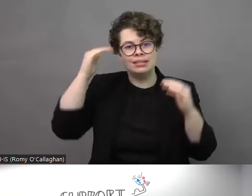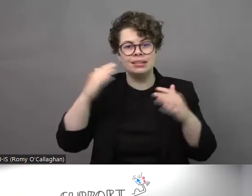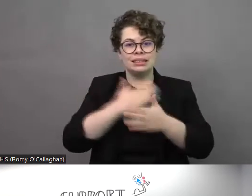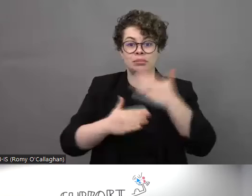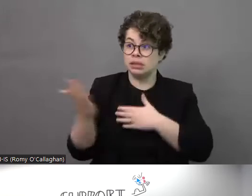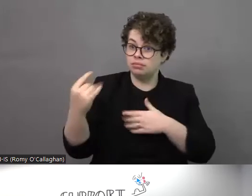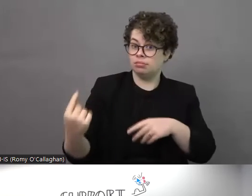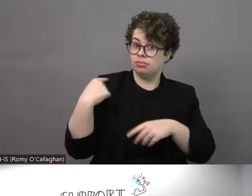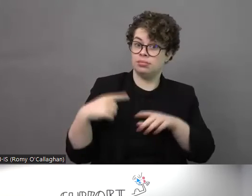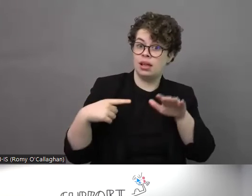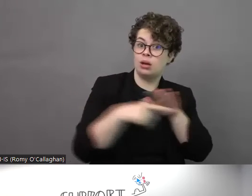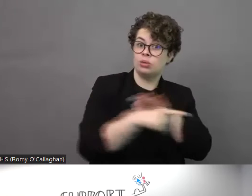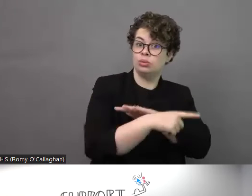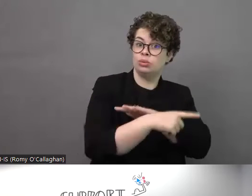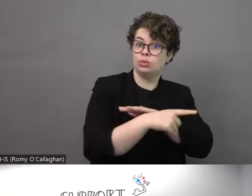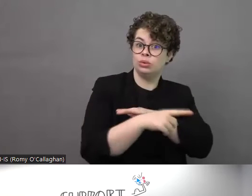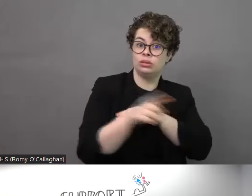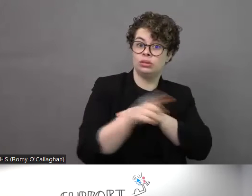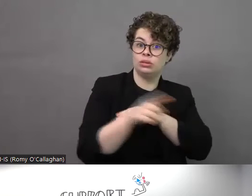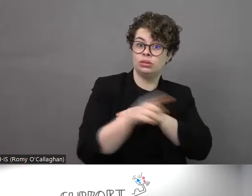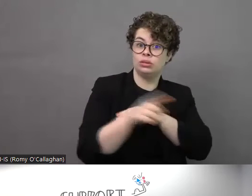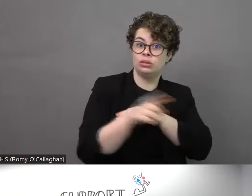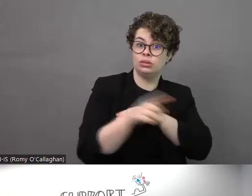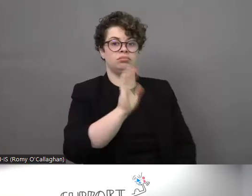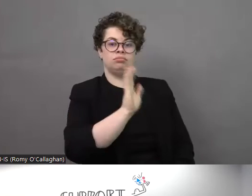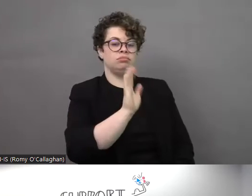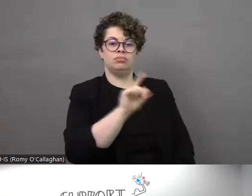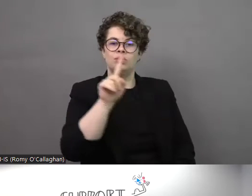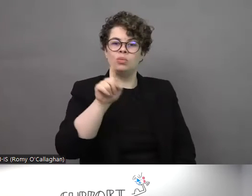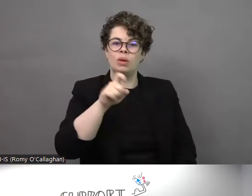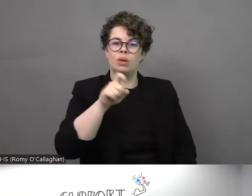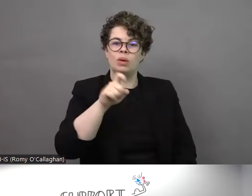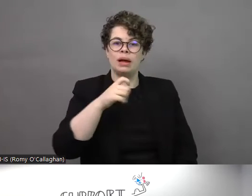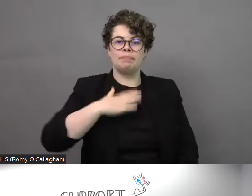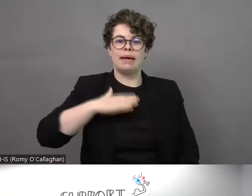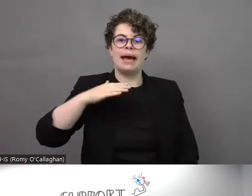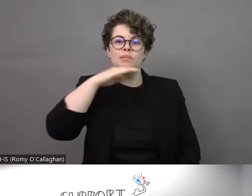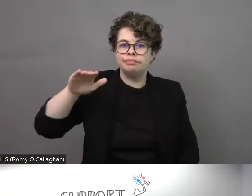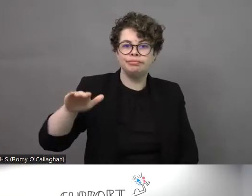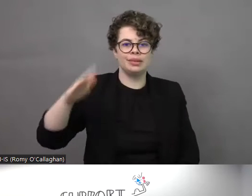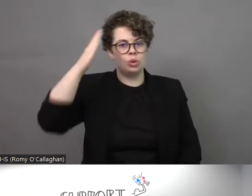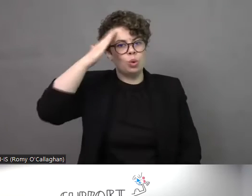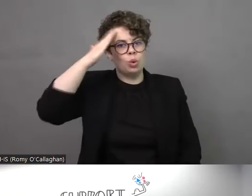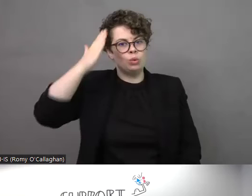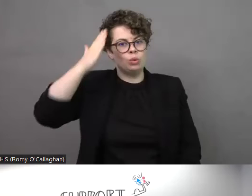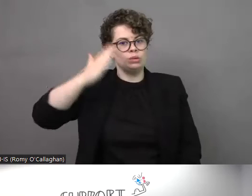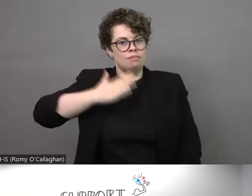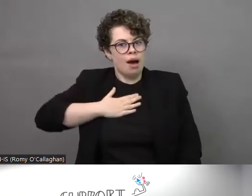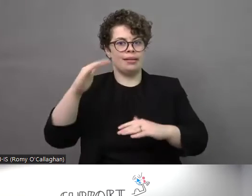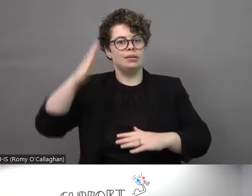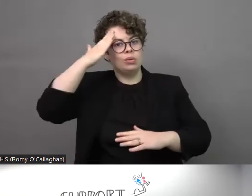they said my son of 30 years old is used to my flat and he has